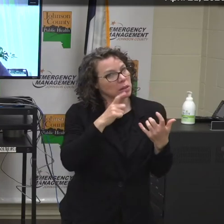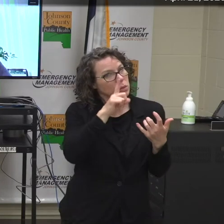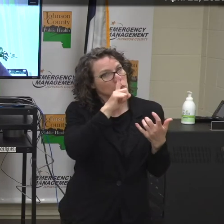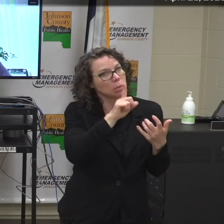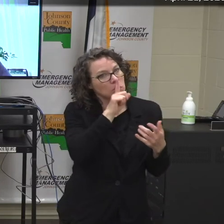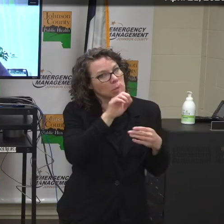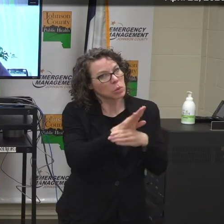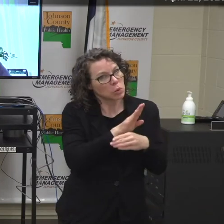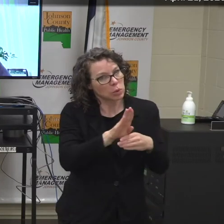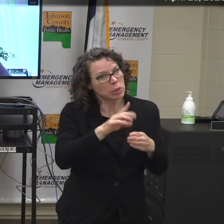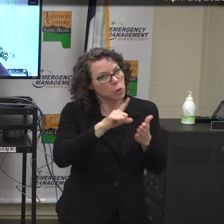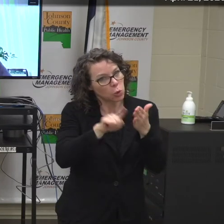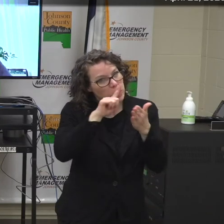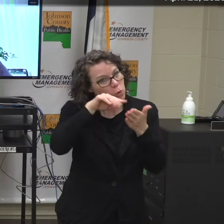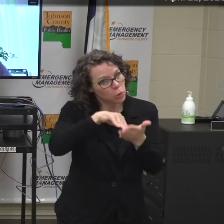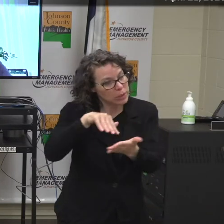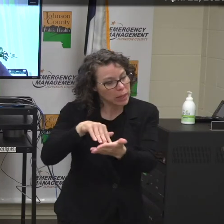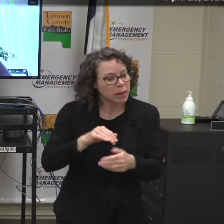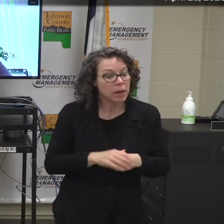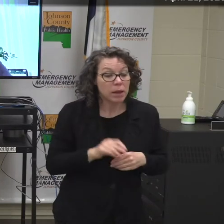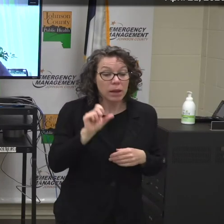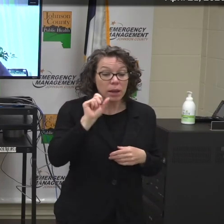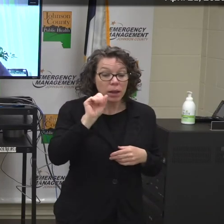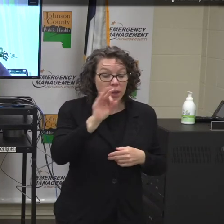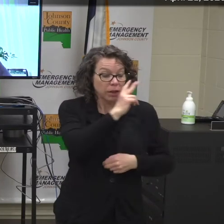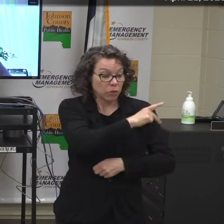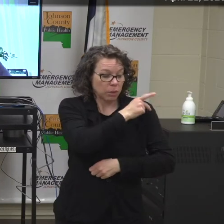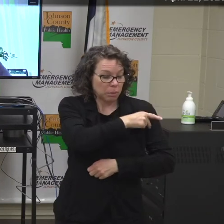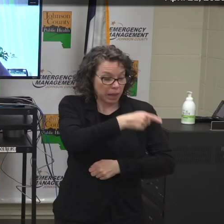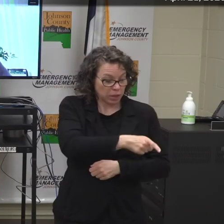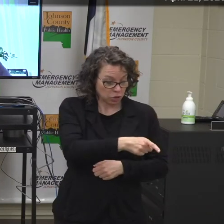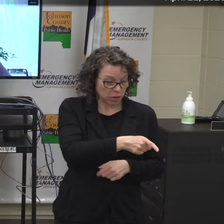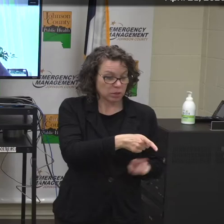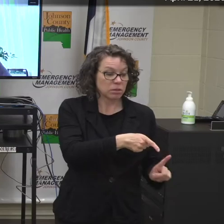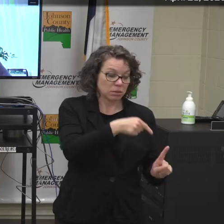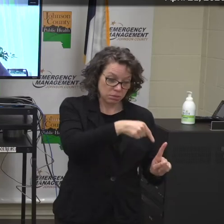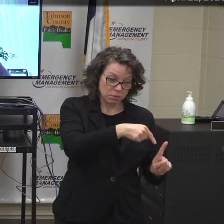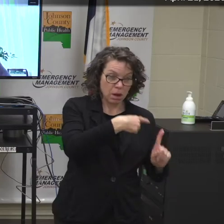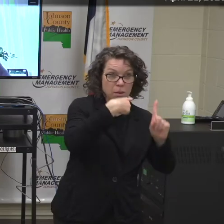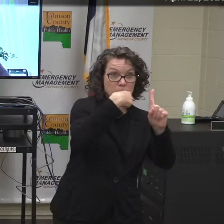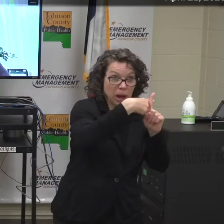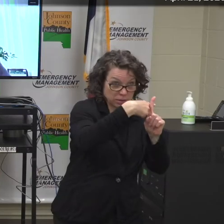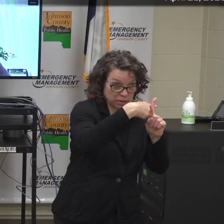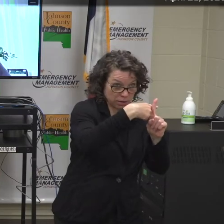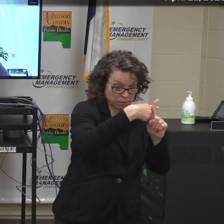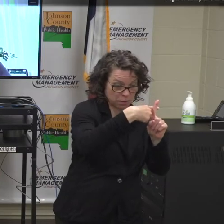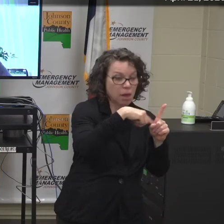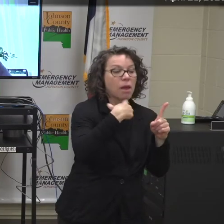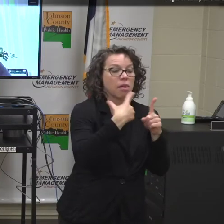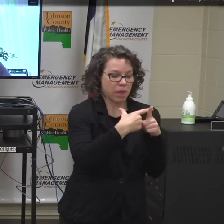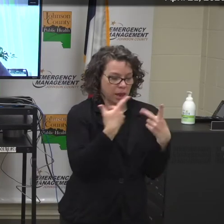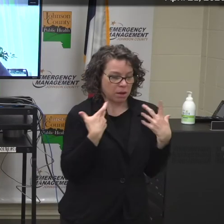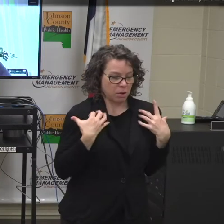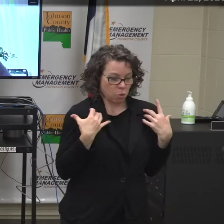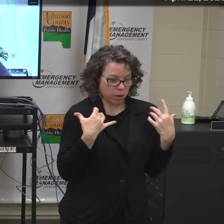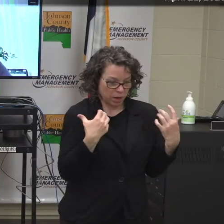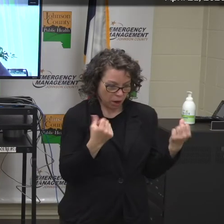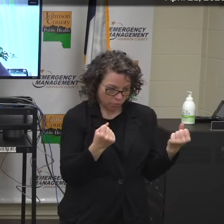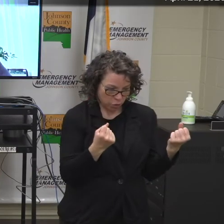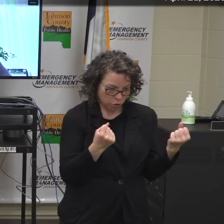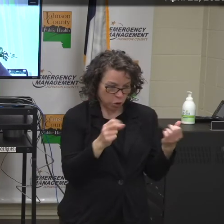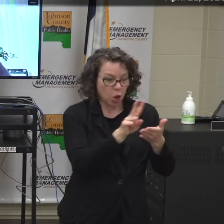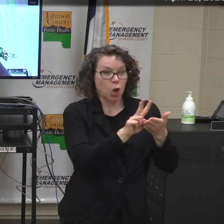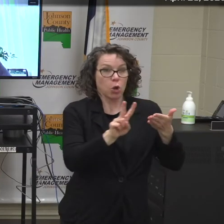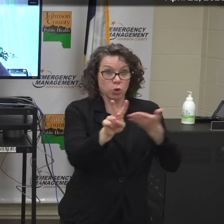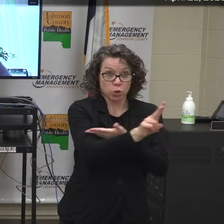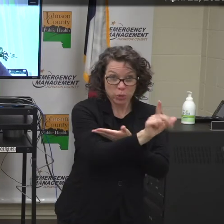but patients who have, um, tested positive are symptom free for two weeks. The test is confirmed by